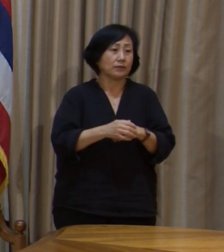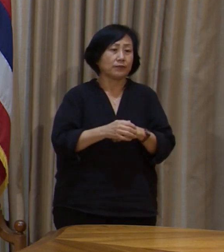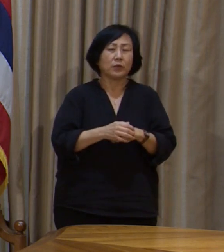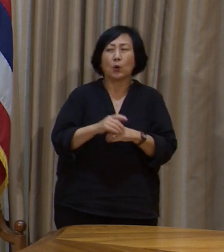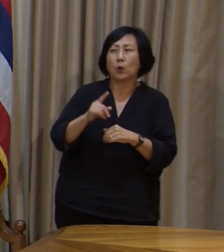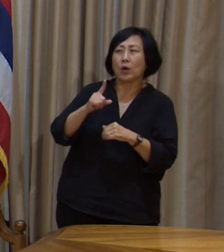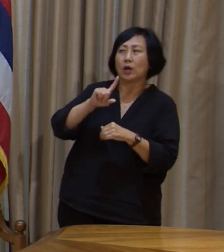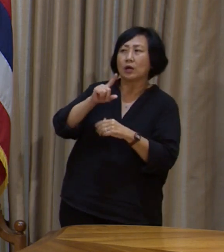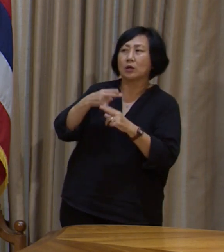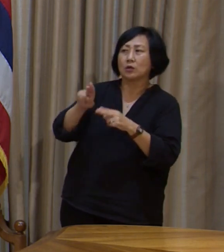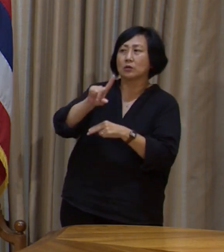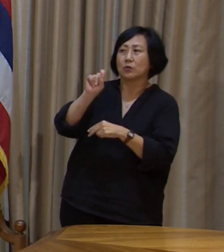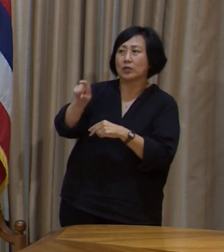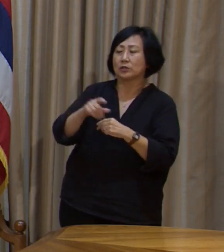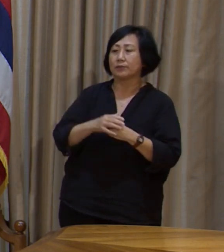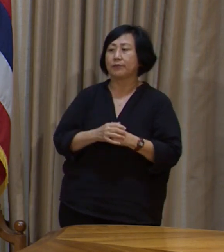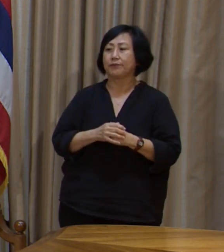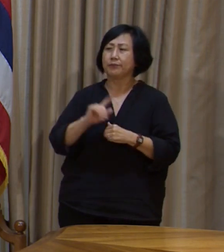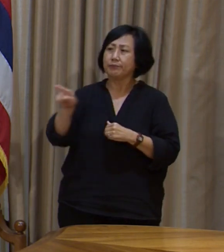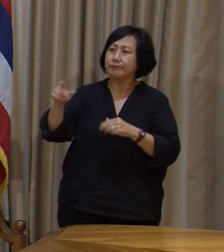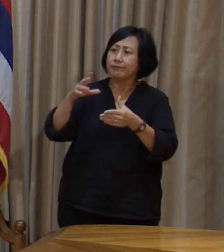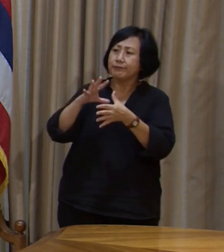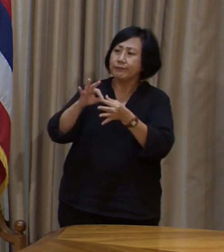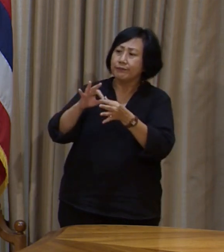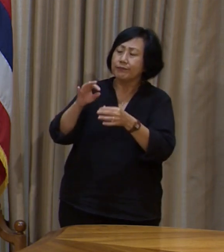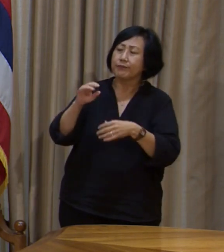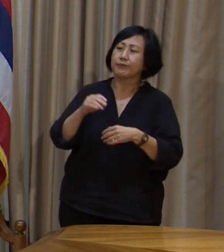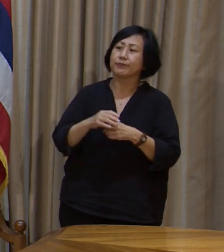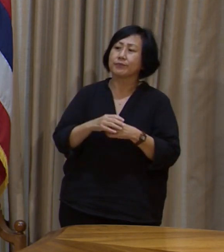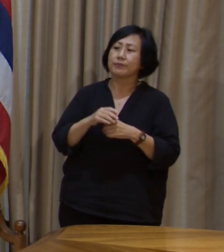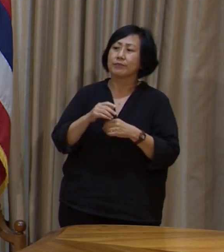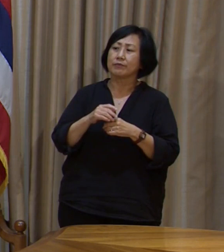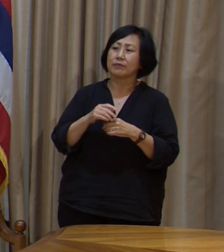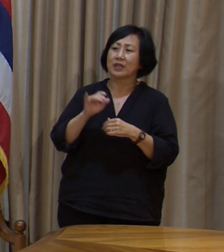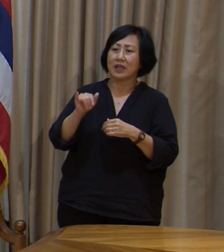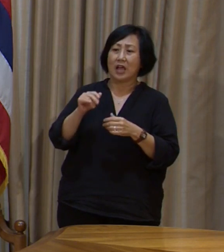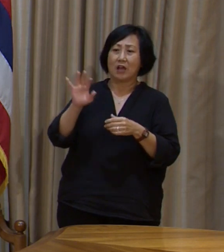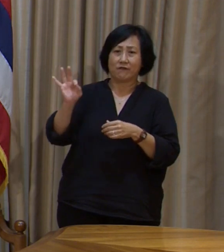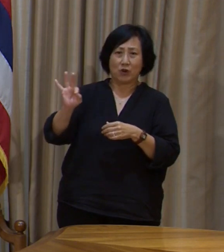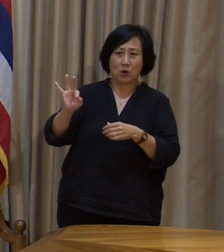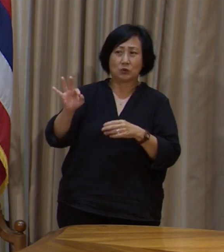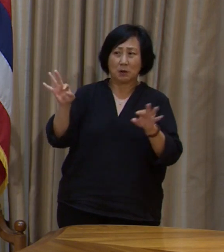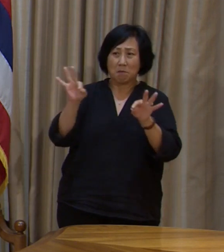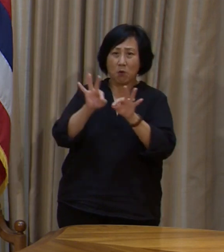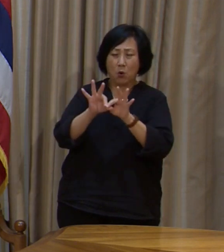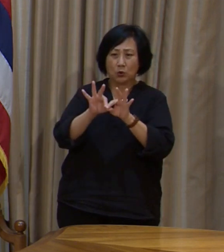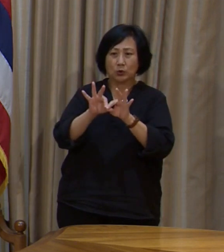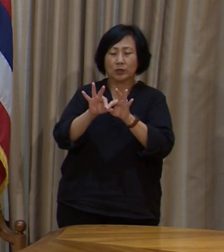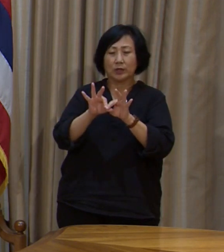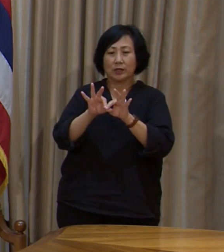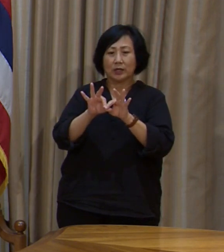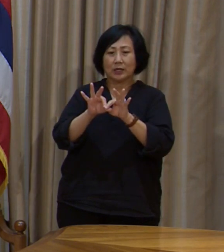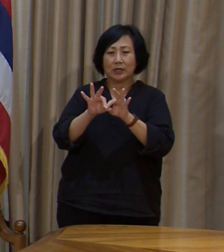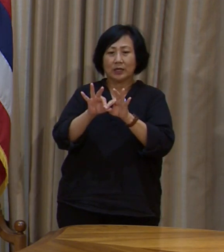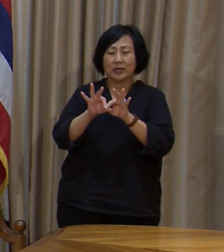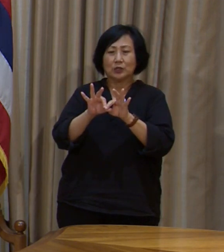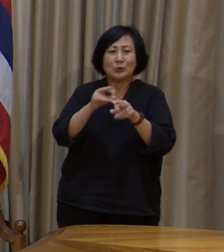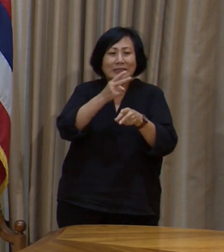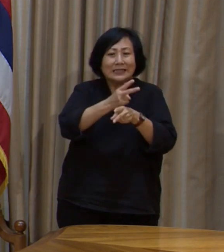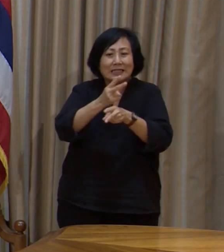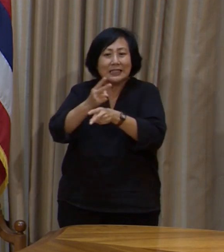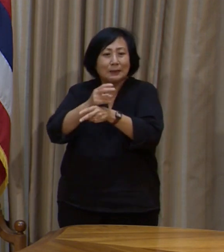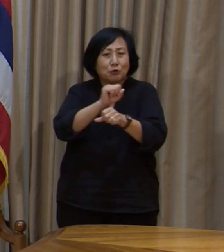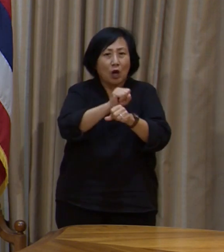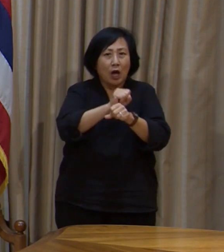quick follow-up. When you mentioned that the furloughs are important to keeping the number of jobs